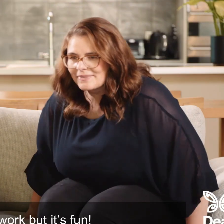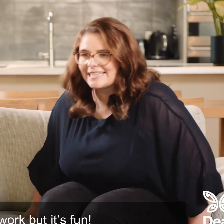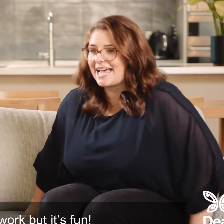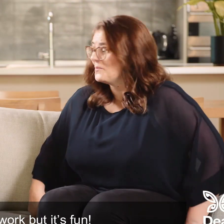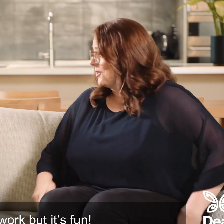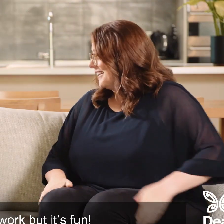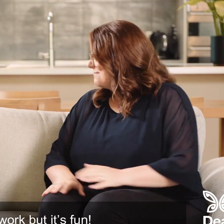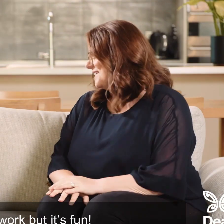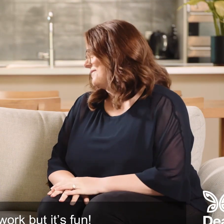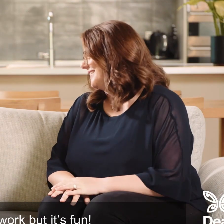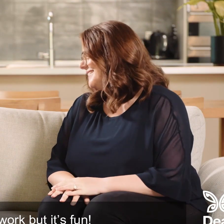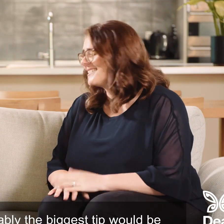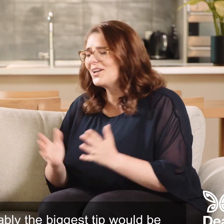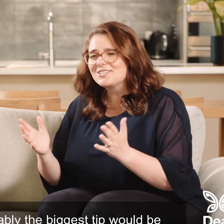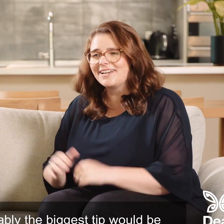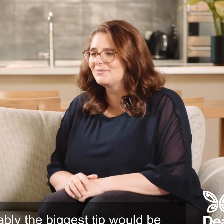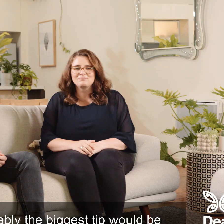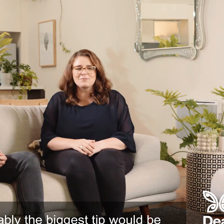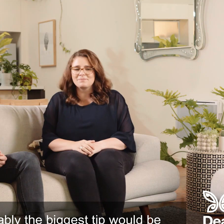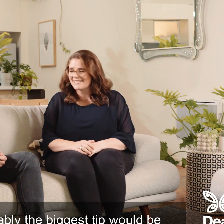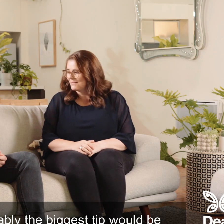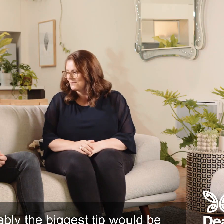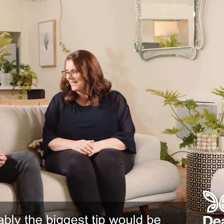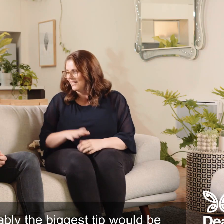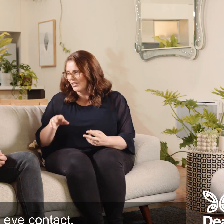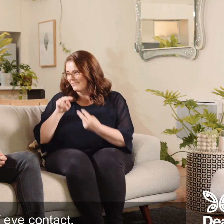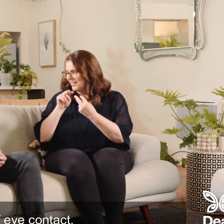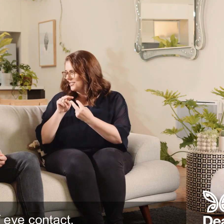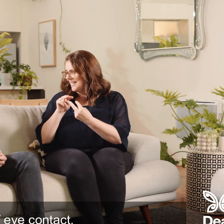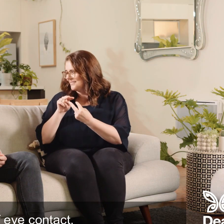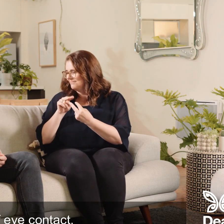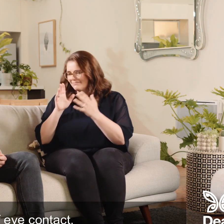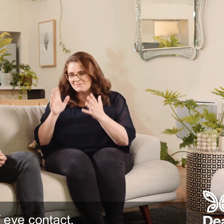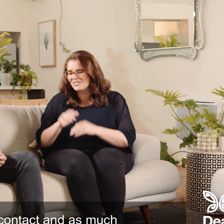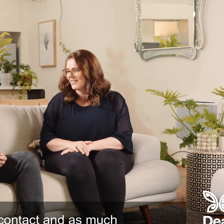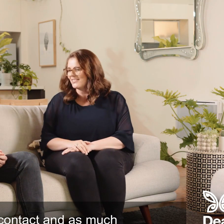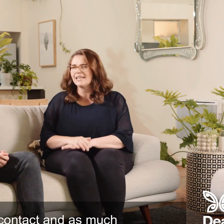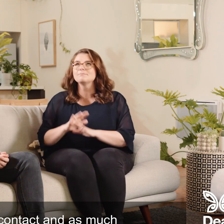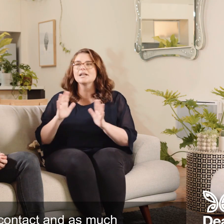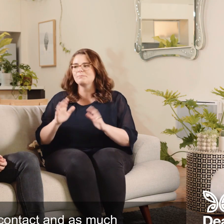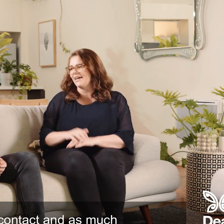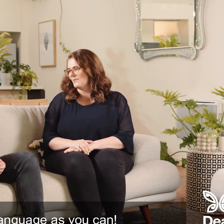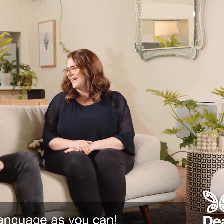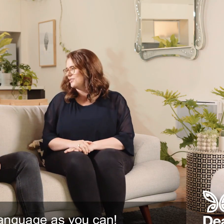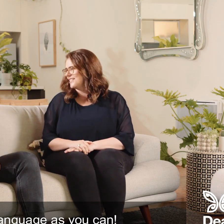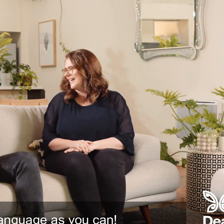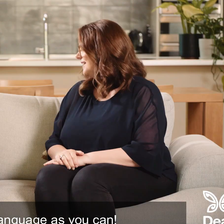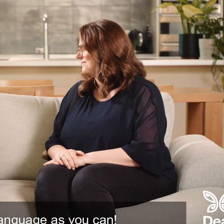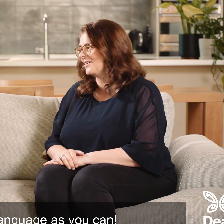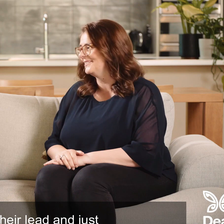It's hard work, but it's fun. It's loads of fun. Probably the biggest tip would be lots of eye contact. As much eye contact and as much playing with language as you can. So,